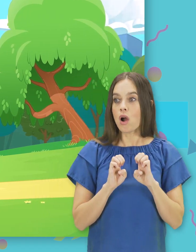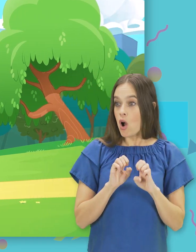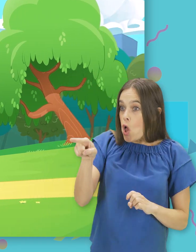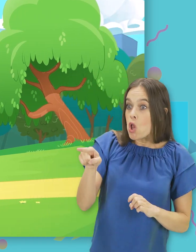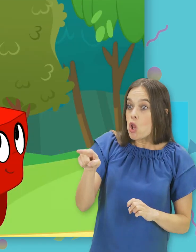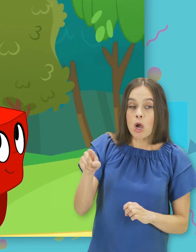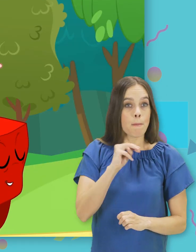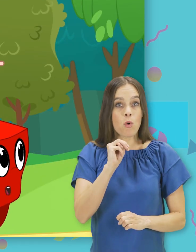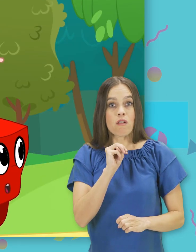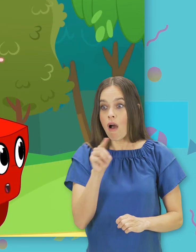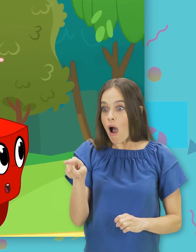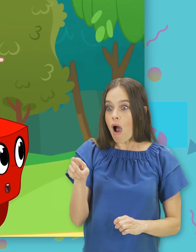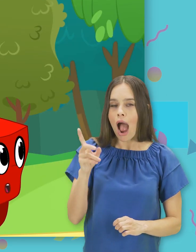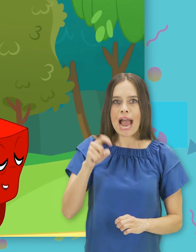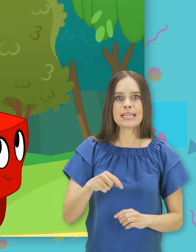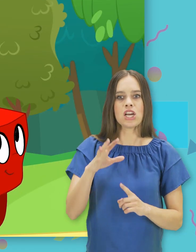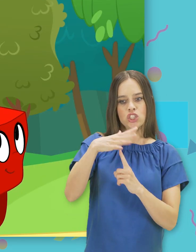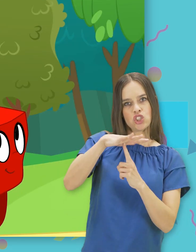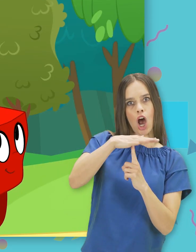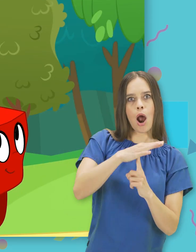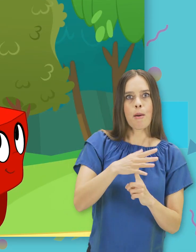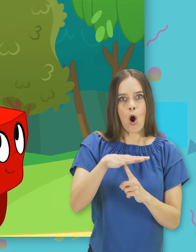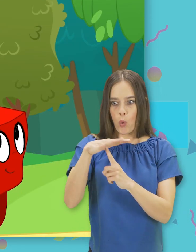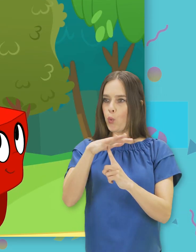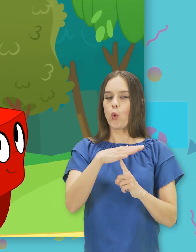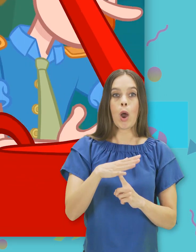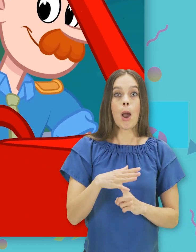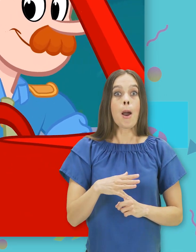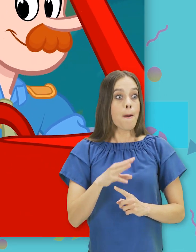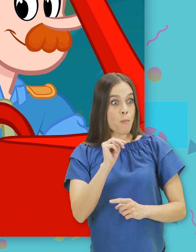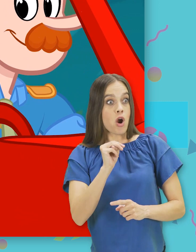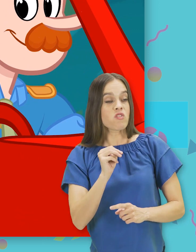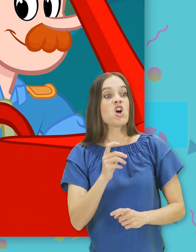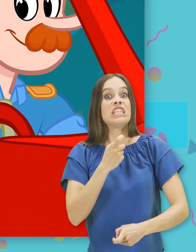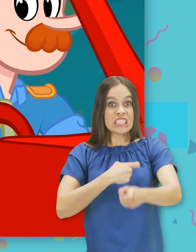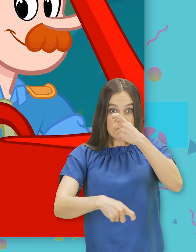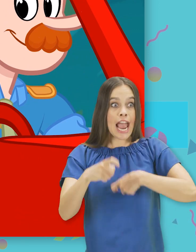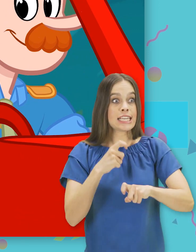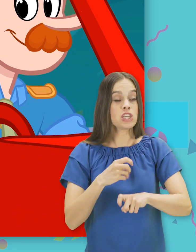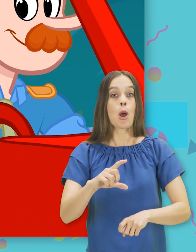Over there, Morple. I need a chopper. Morple, morph into a police helicopter.